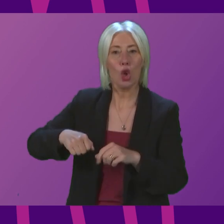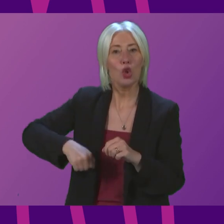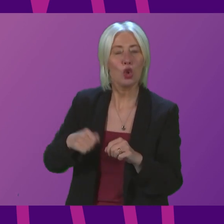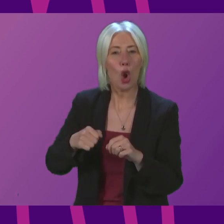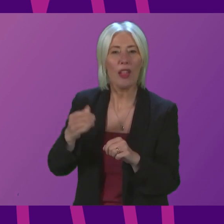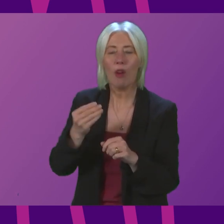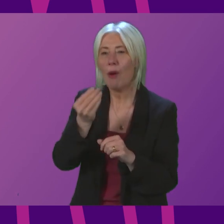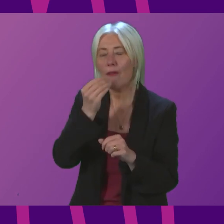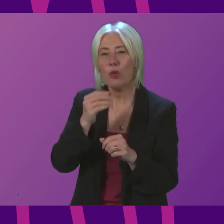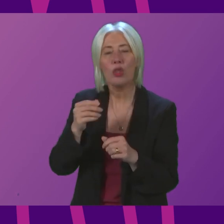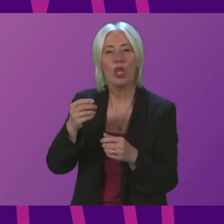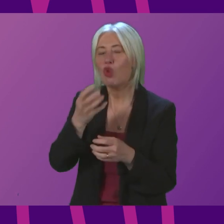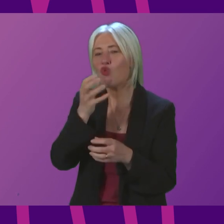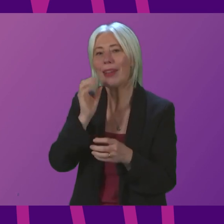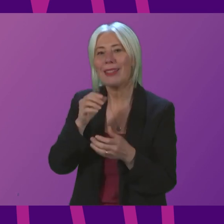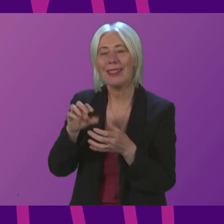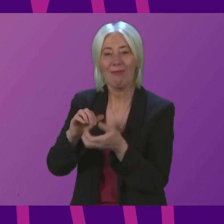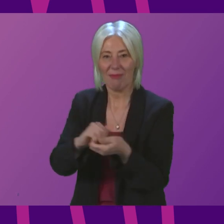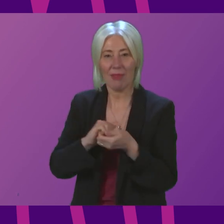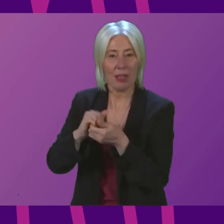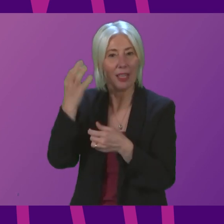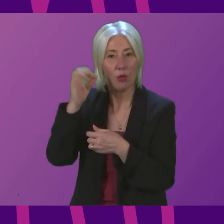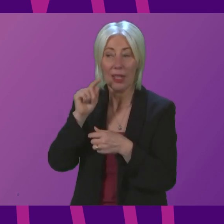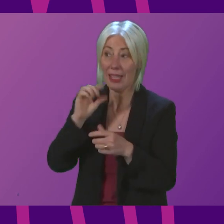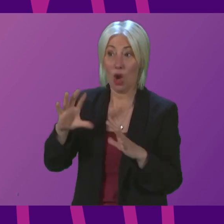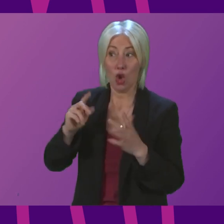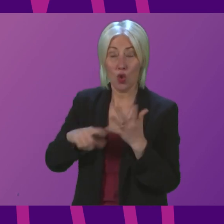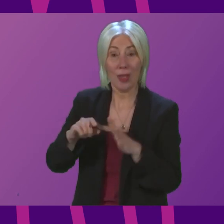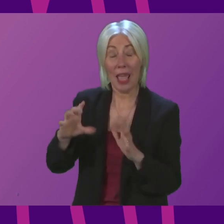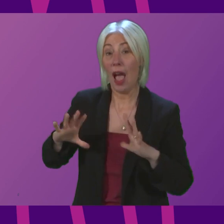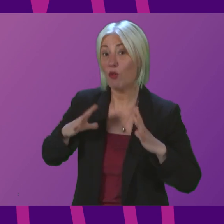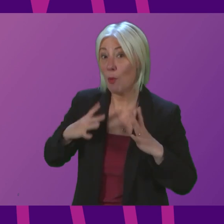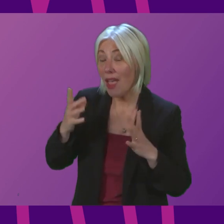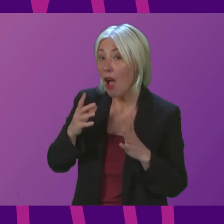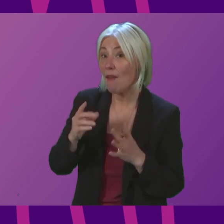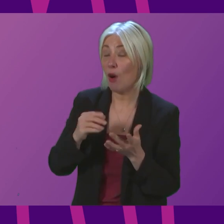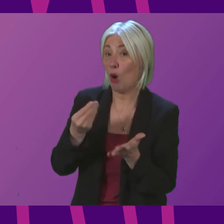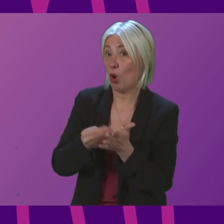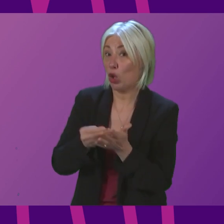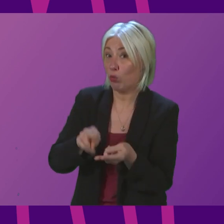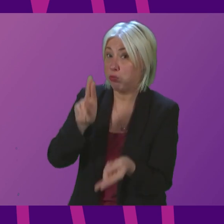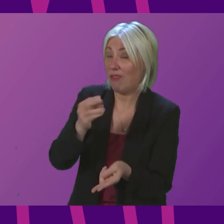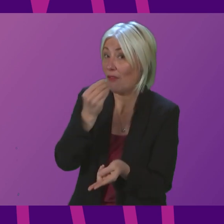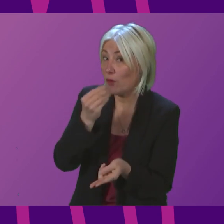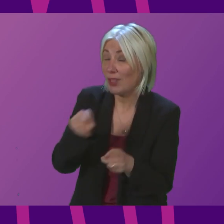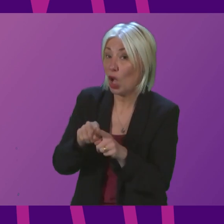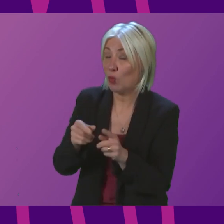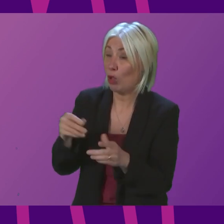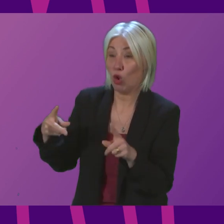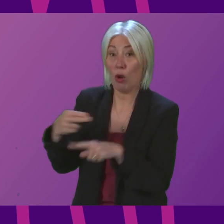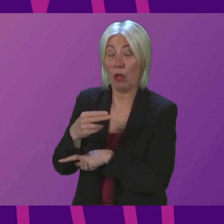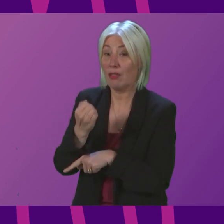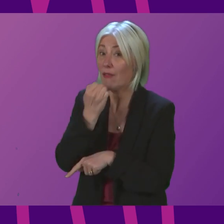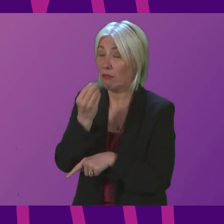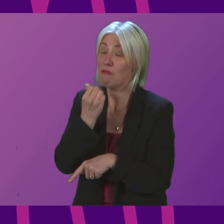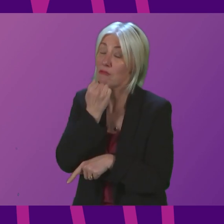Food and Drink Sector Council regarding the UK's preparedness for increasing food prices and shortages. Deputy First Minister. Senator, we've seen